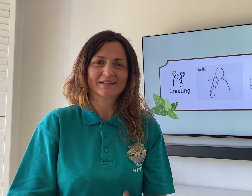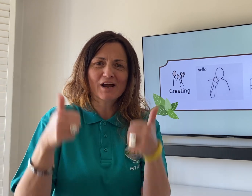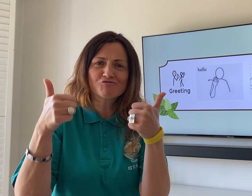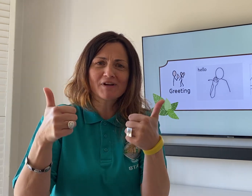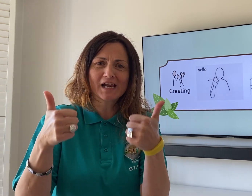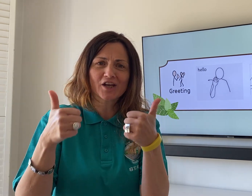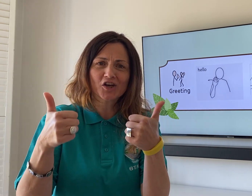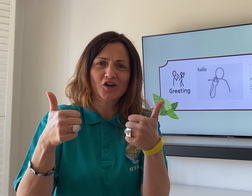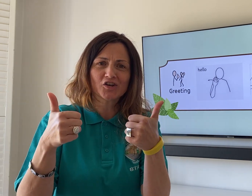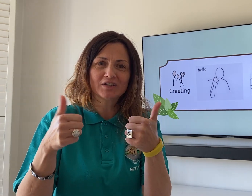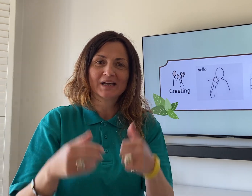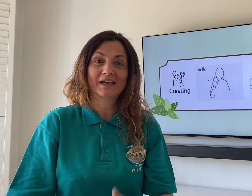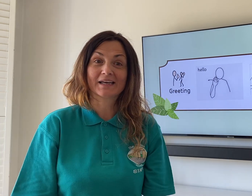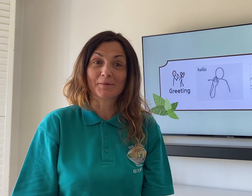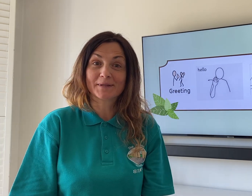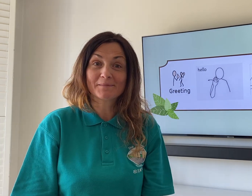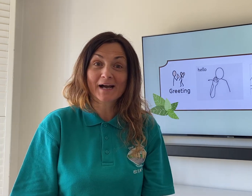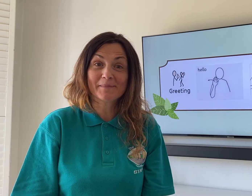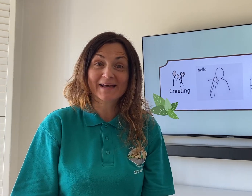They're really good. Keep them coming.